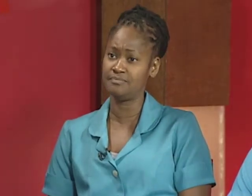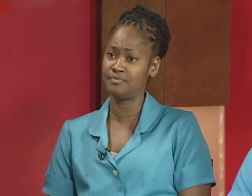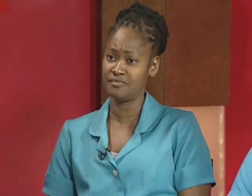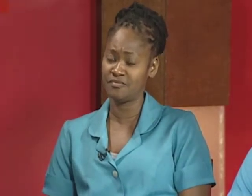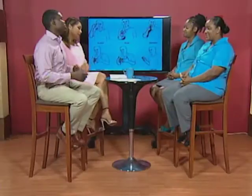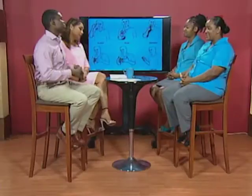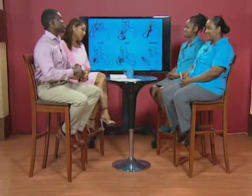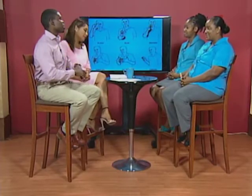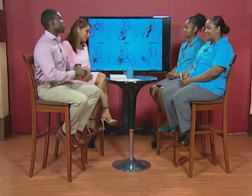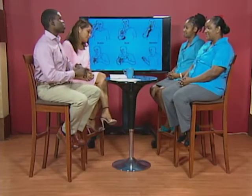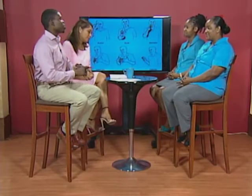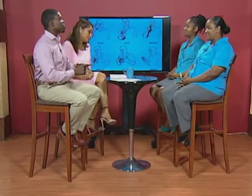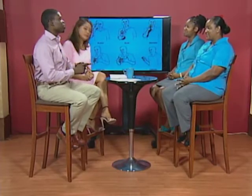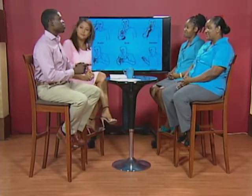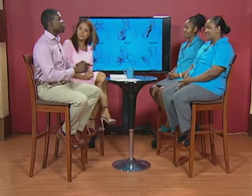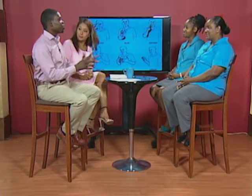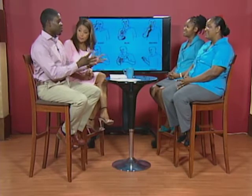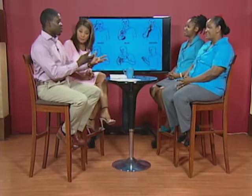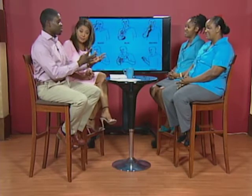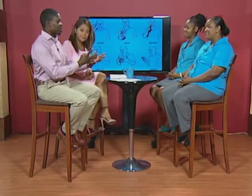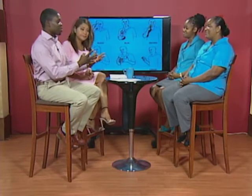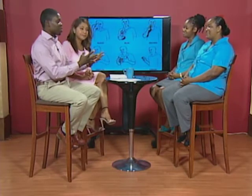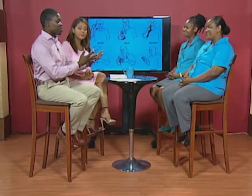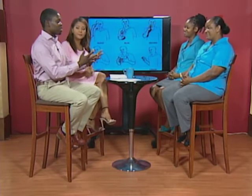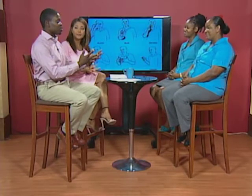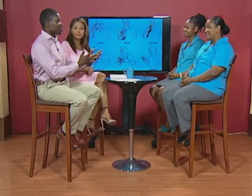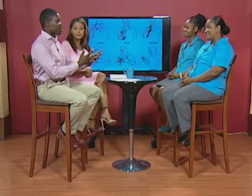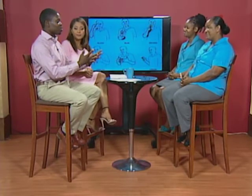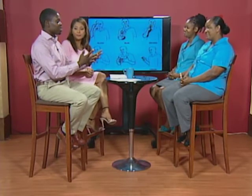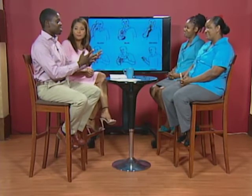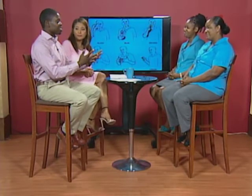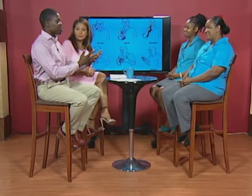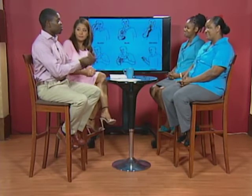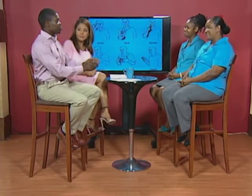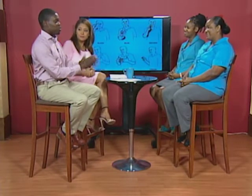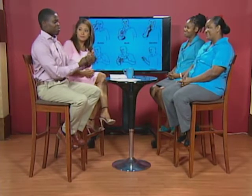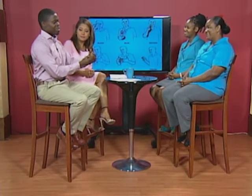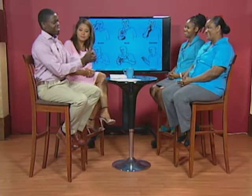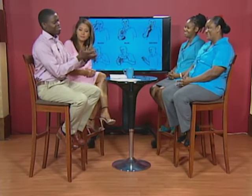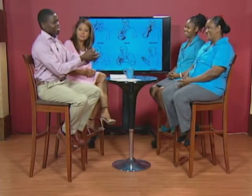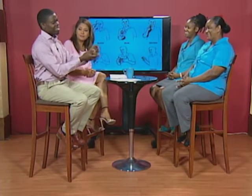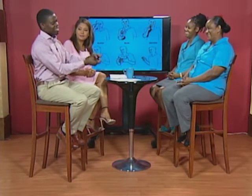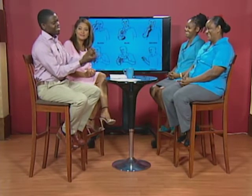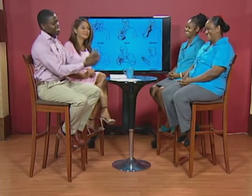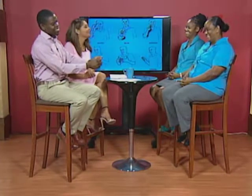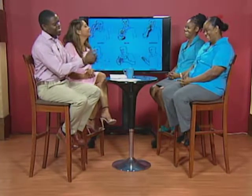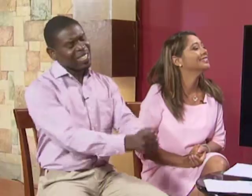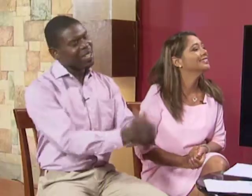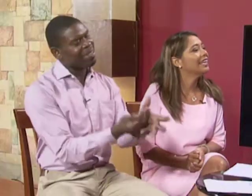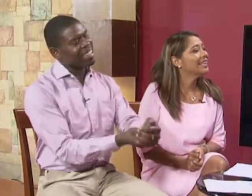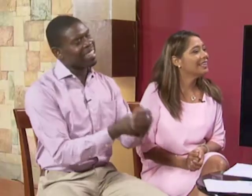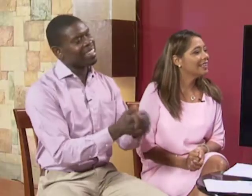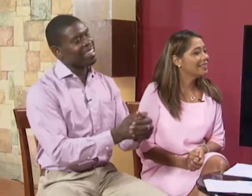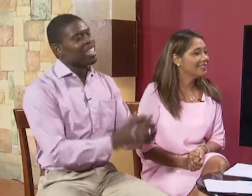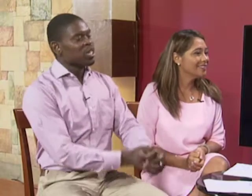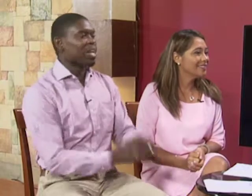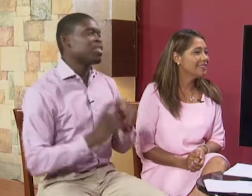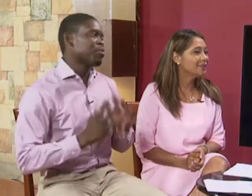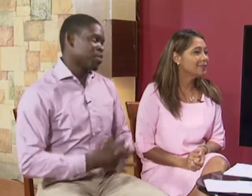that's the first thing of our comfort zone when you mentioned broke up your fingers a little bit oh everybody like cracking everybody like that so that's the first